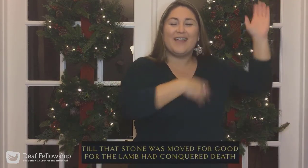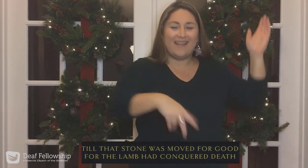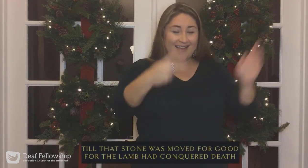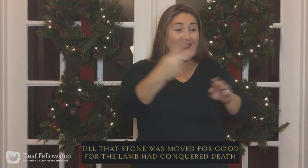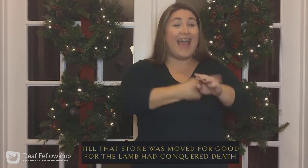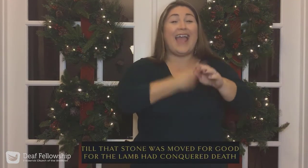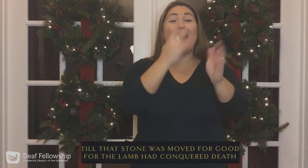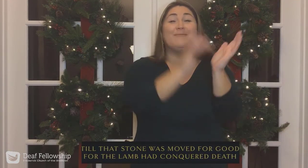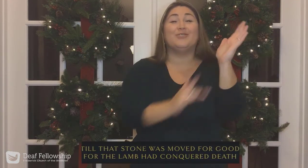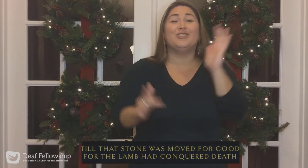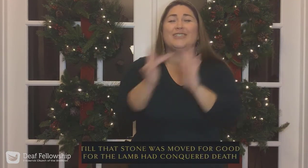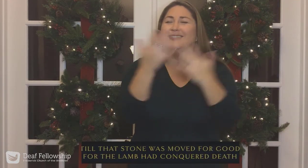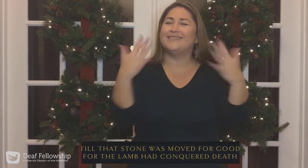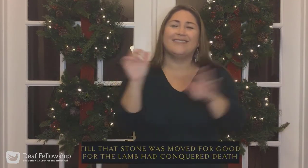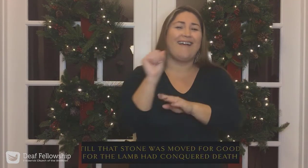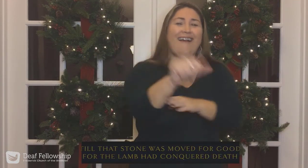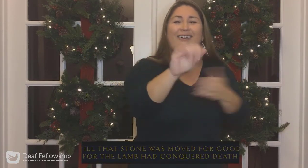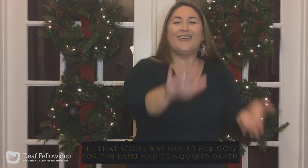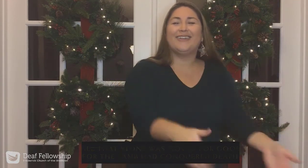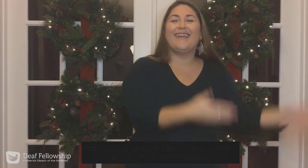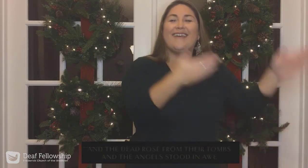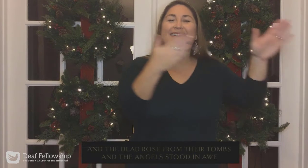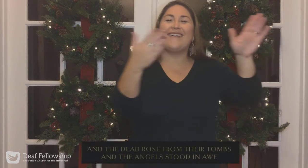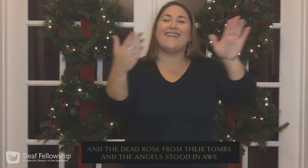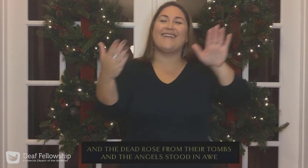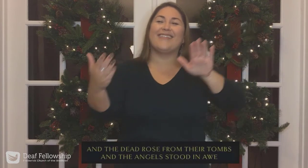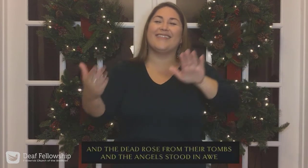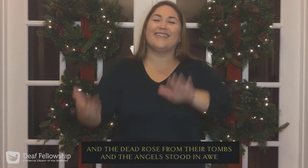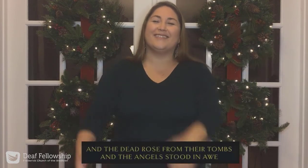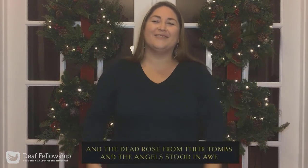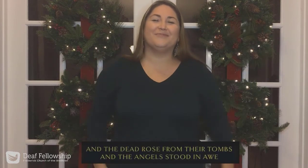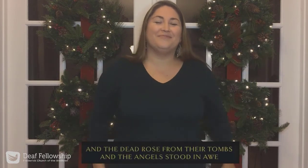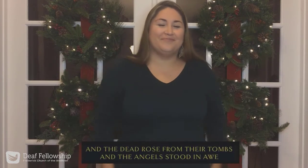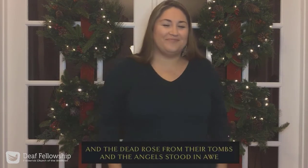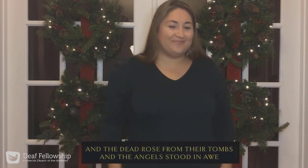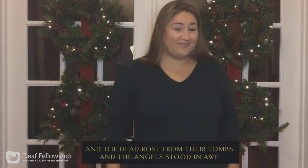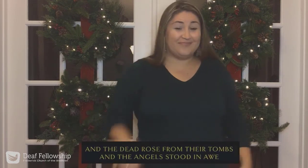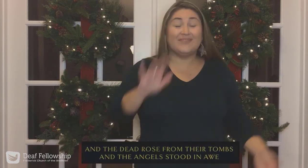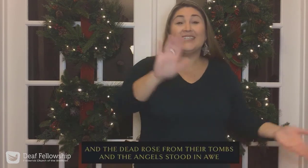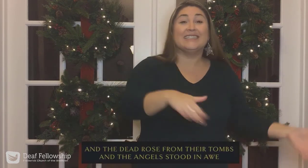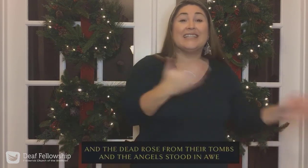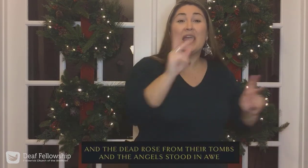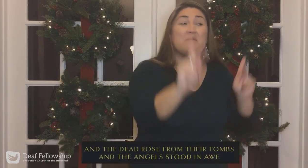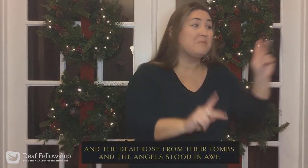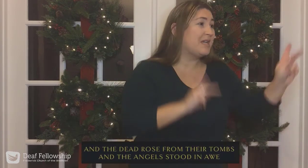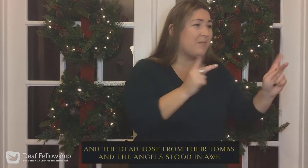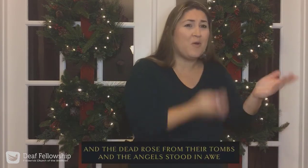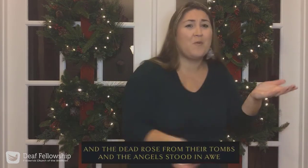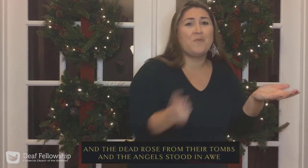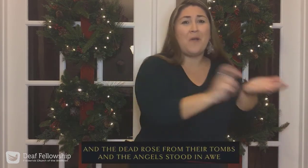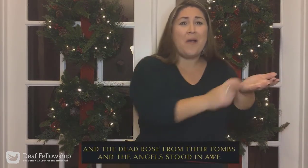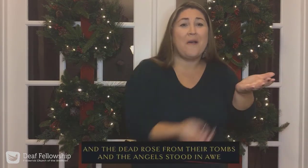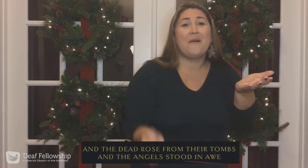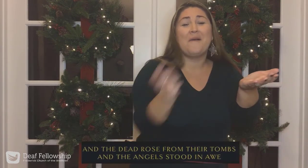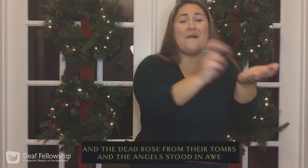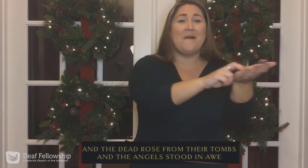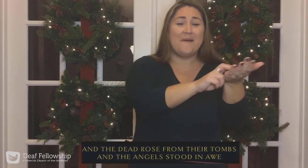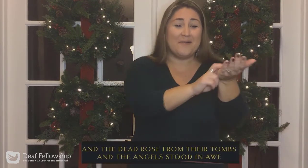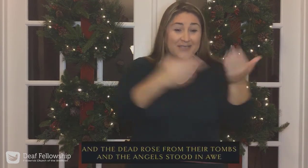Lamb had conquered death, and the dead rose from their tombs, and the angels